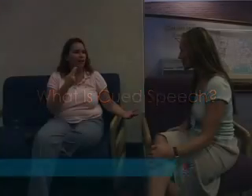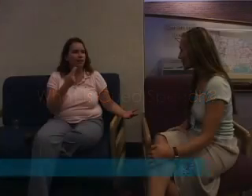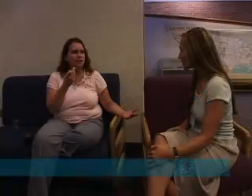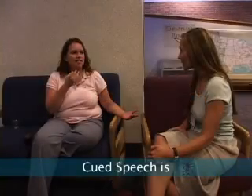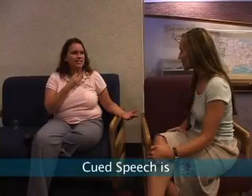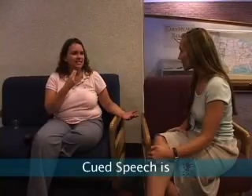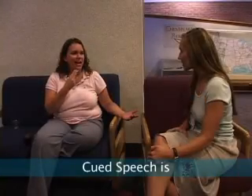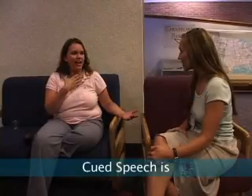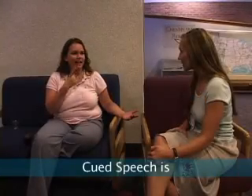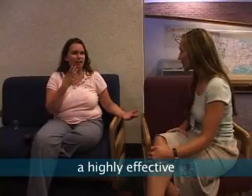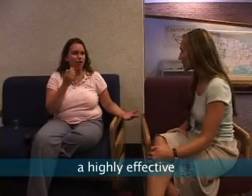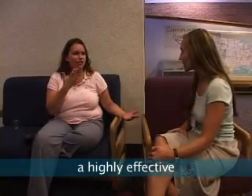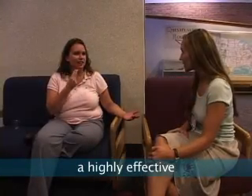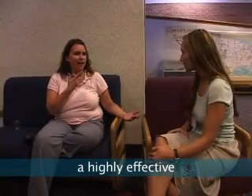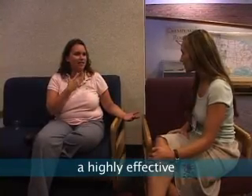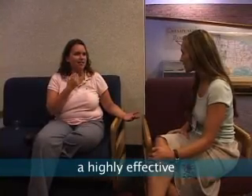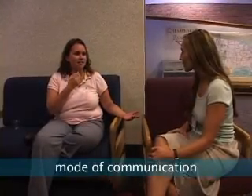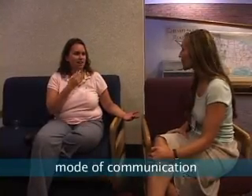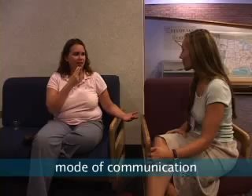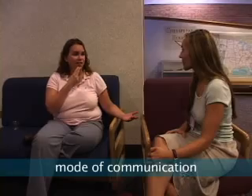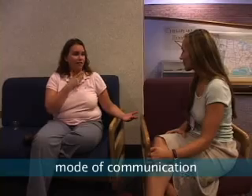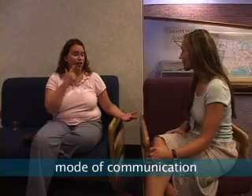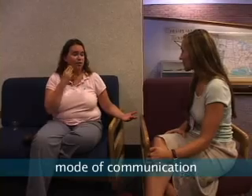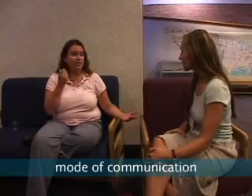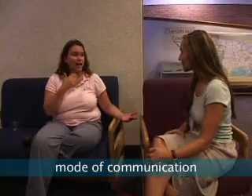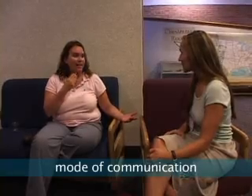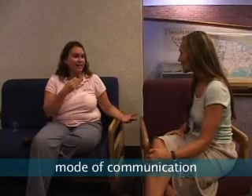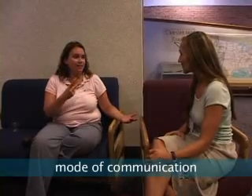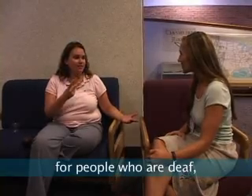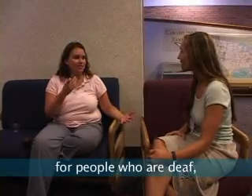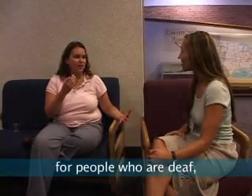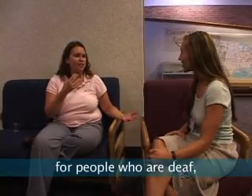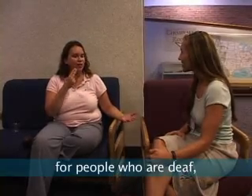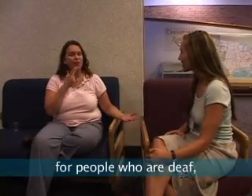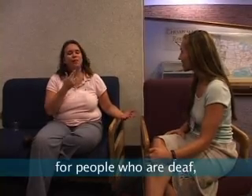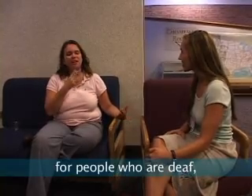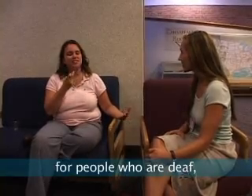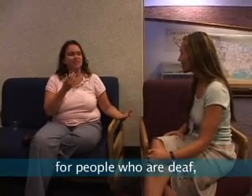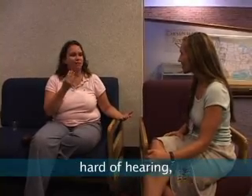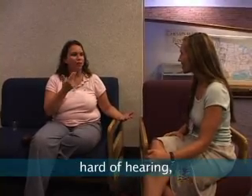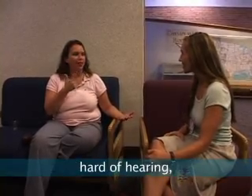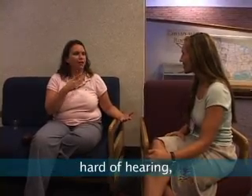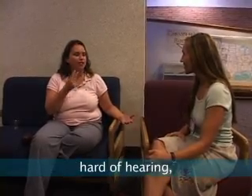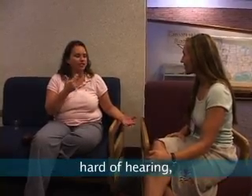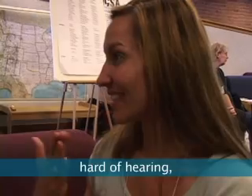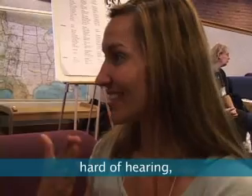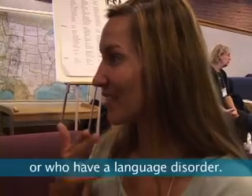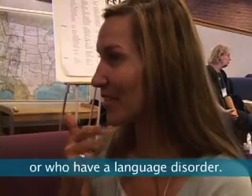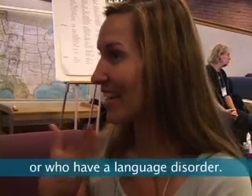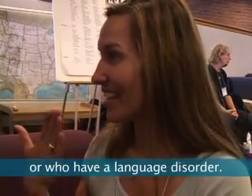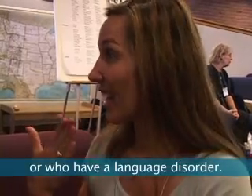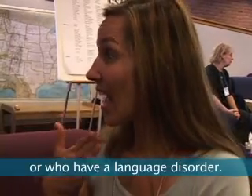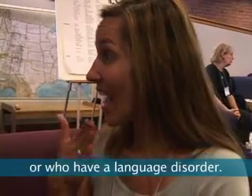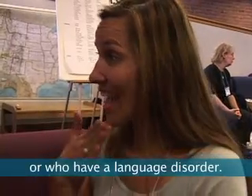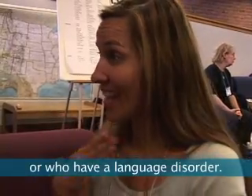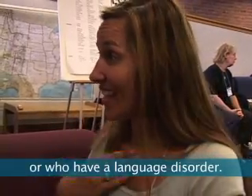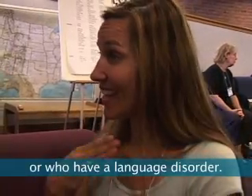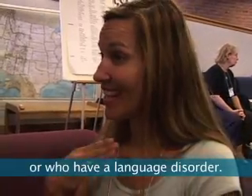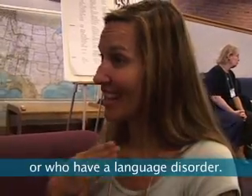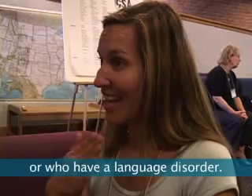Cued speech is a highly effective mode of communication for people who are deaf, hard of hearing, or who have a language disorder.